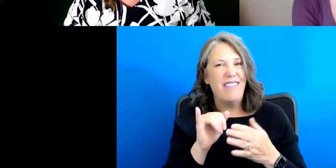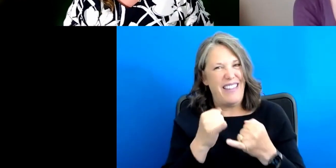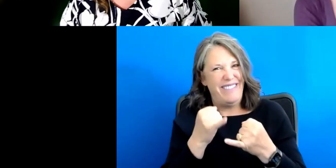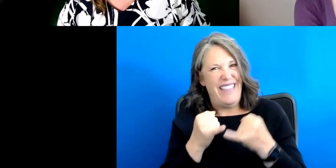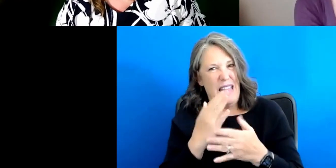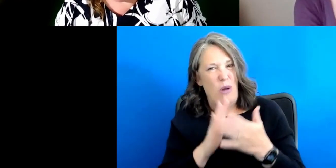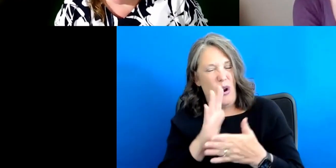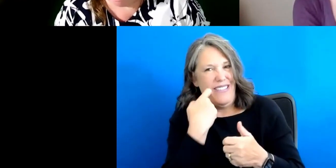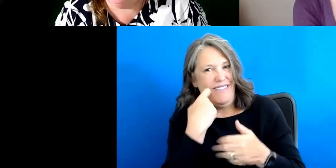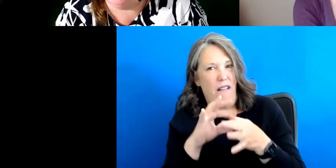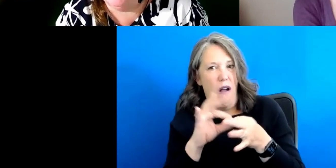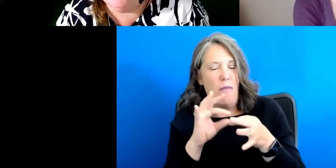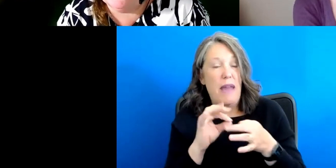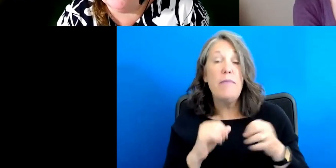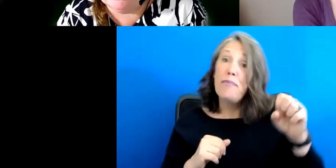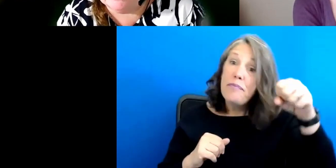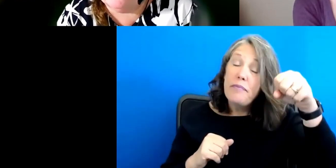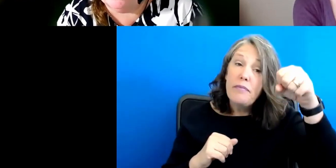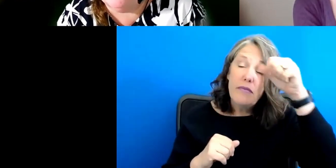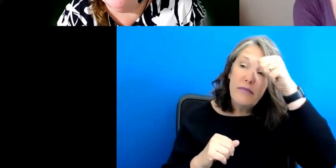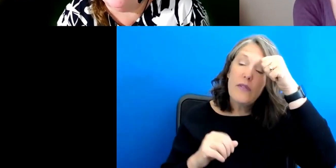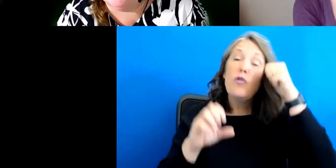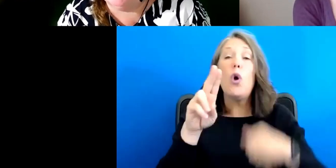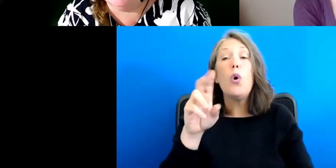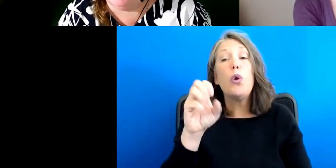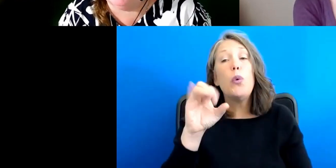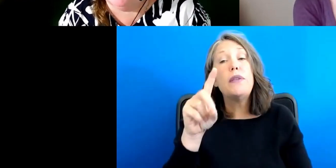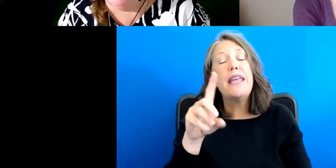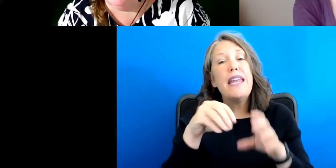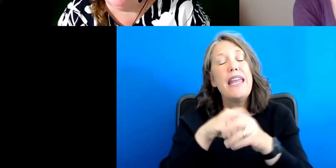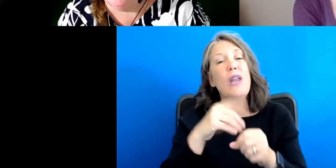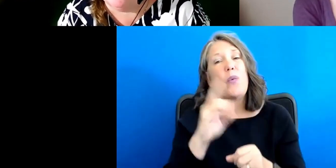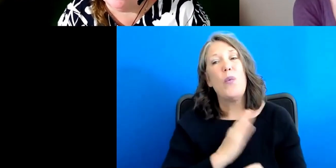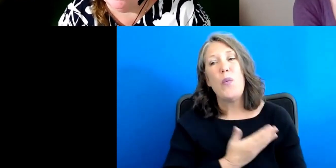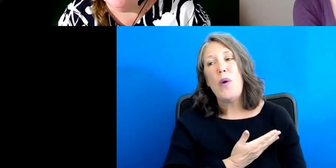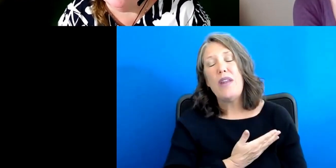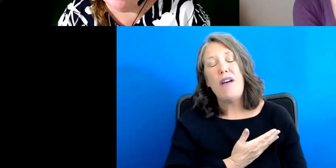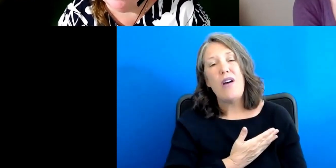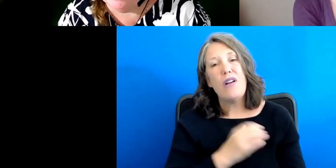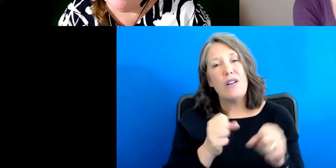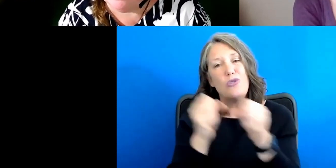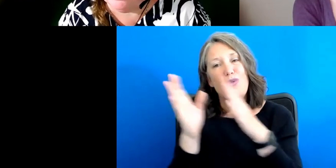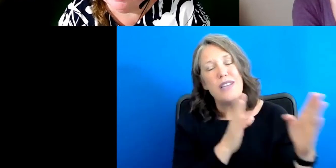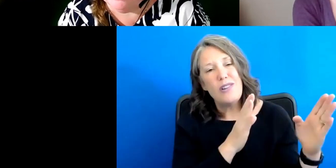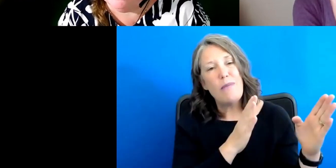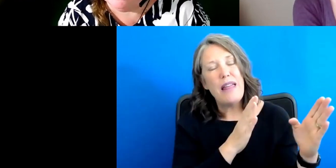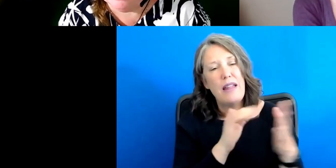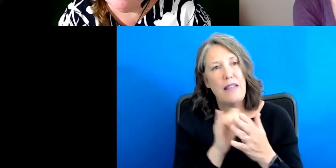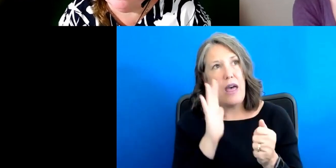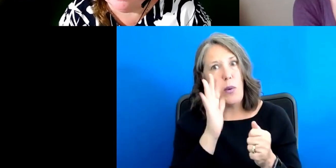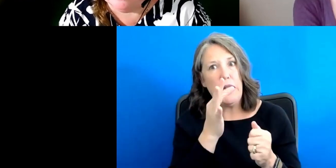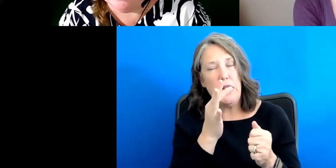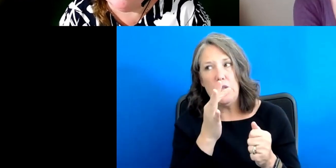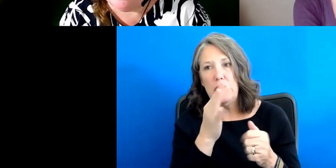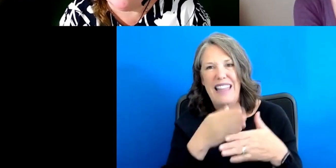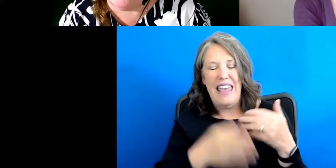Yeah. Um, so you said one in our strategic plan for, um, that ends in 2013,